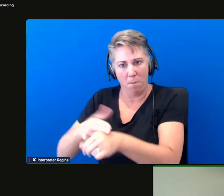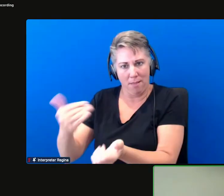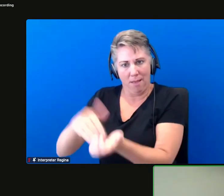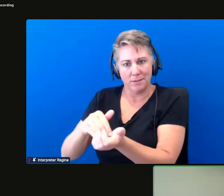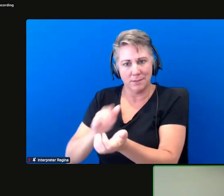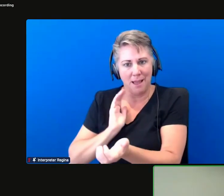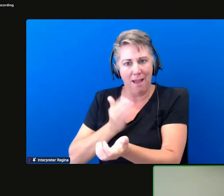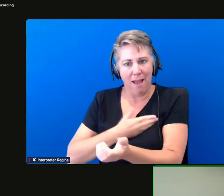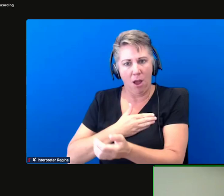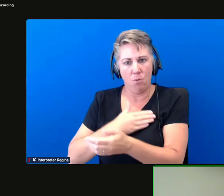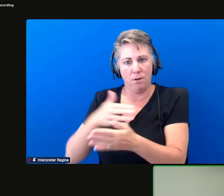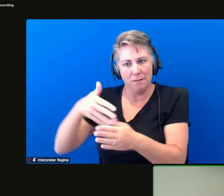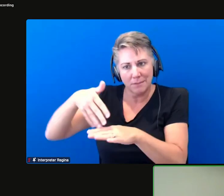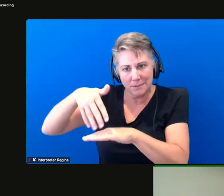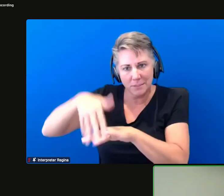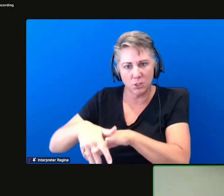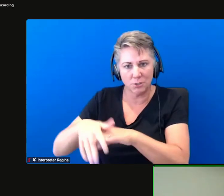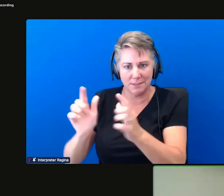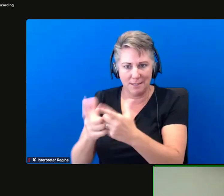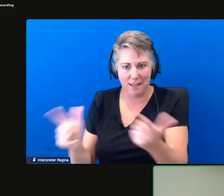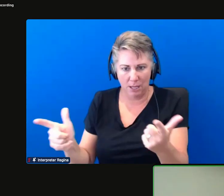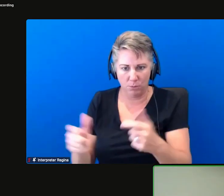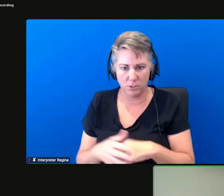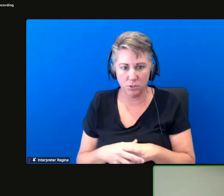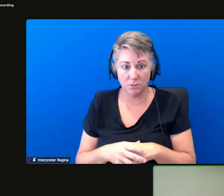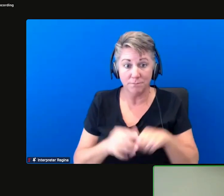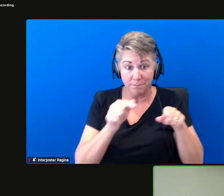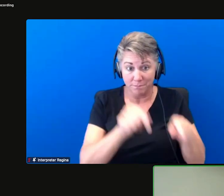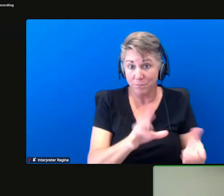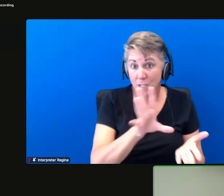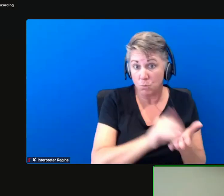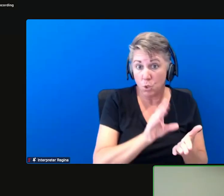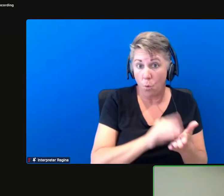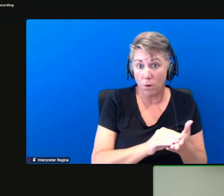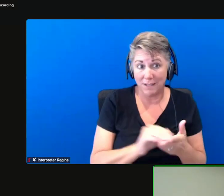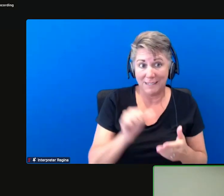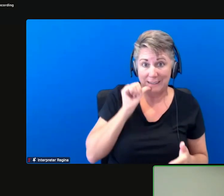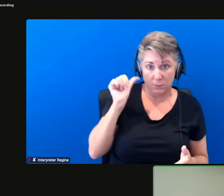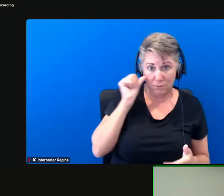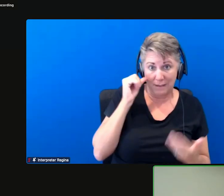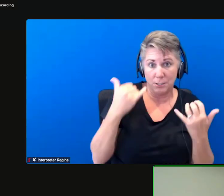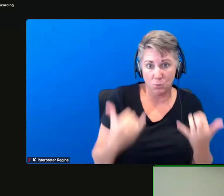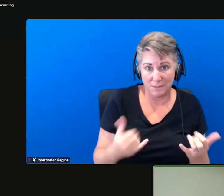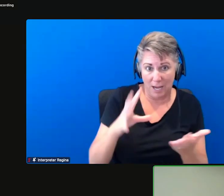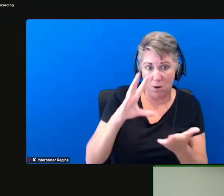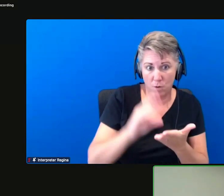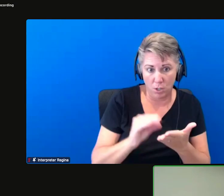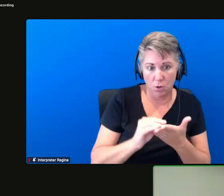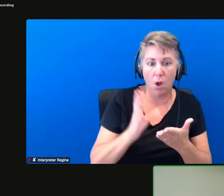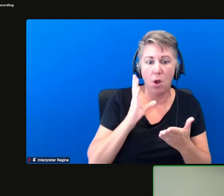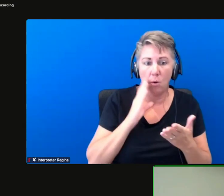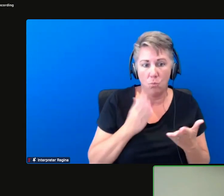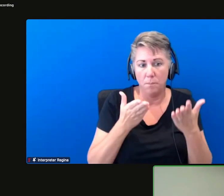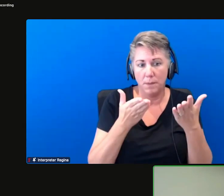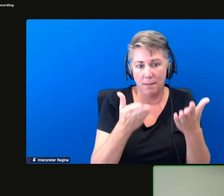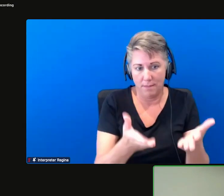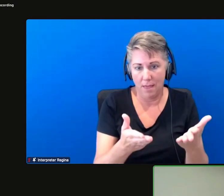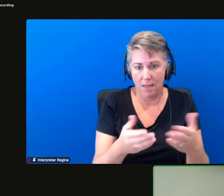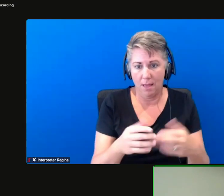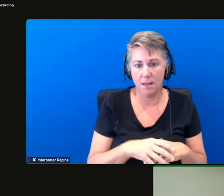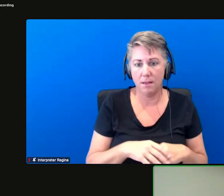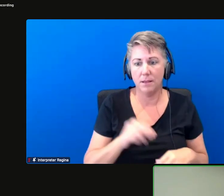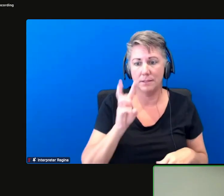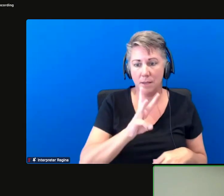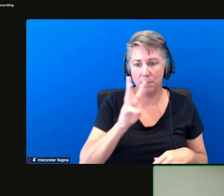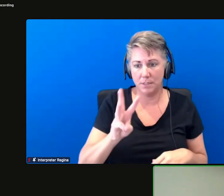the recording of both phase of the hilo field study will be available at mokuolohonua.com that's w